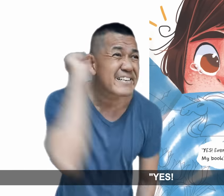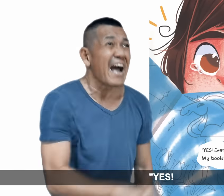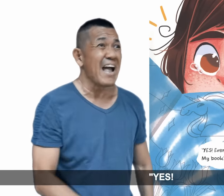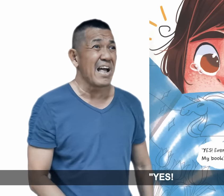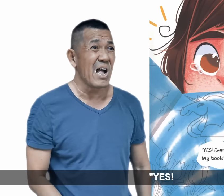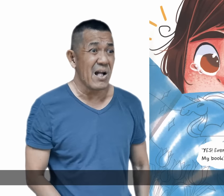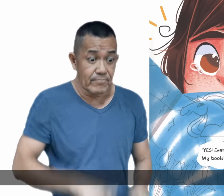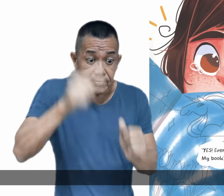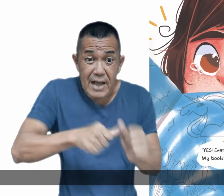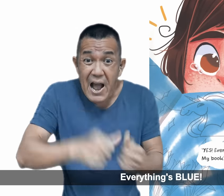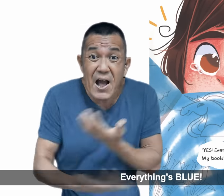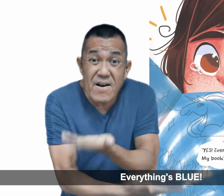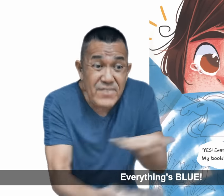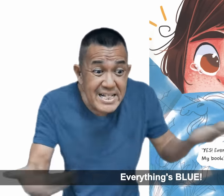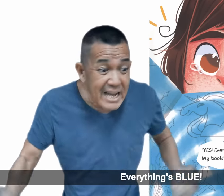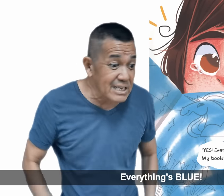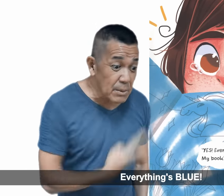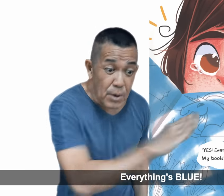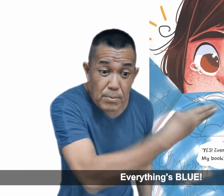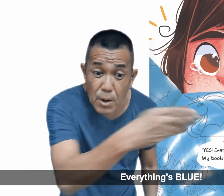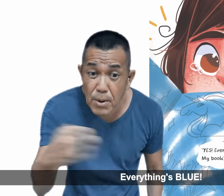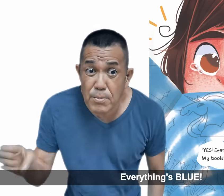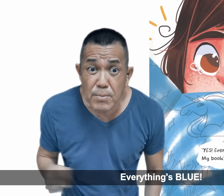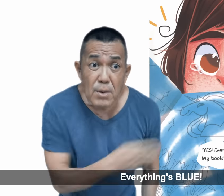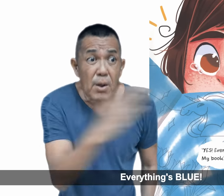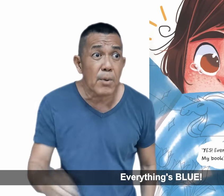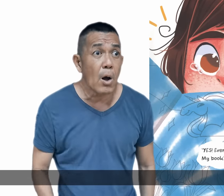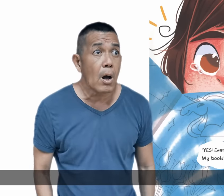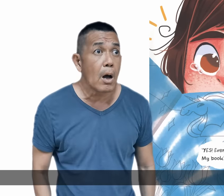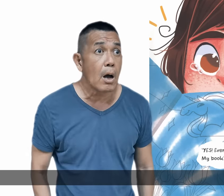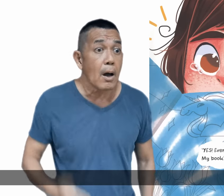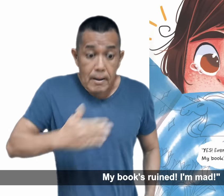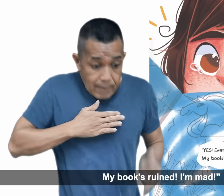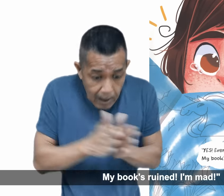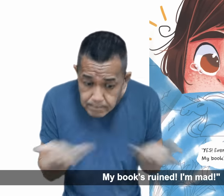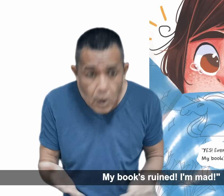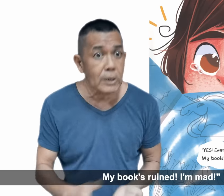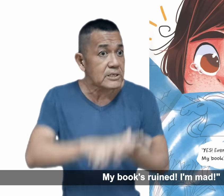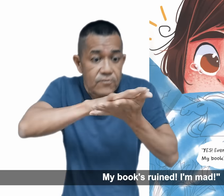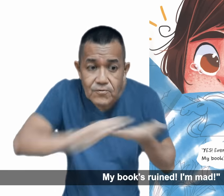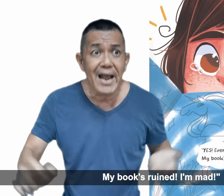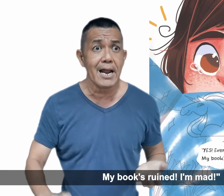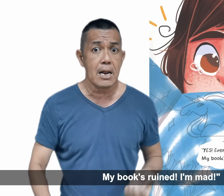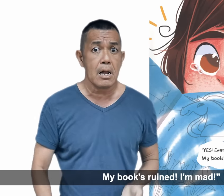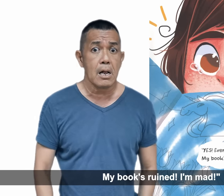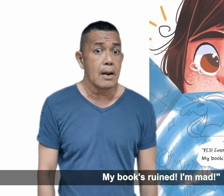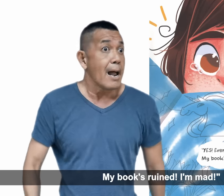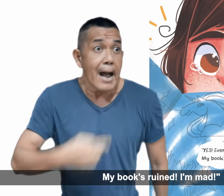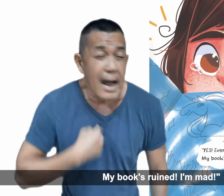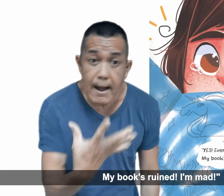Yes! Everything is blue! My book is ruined!